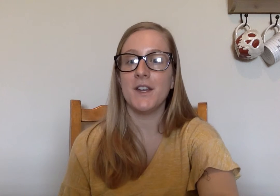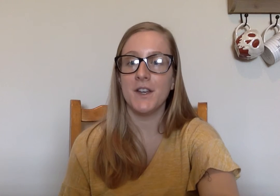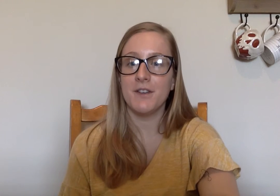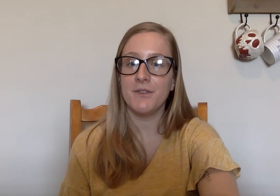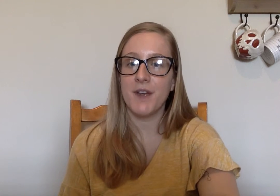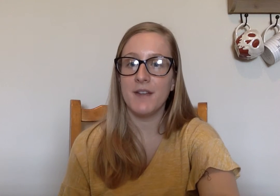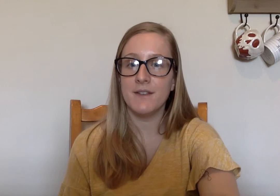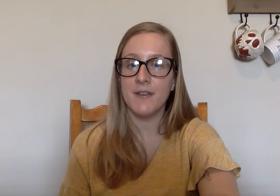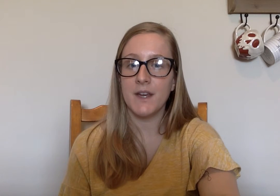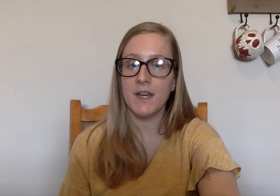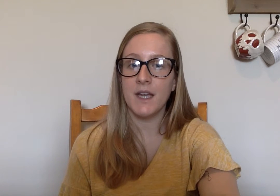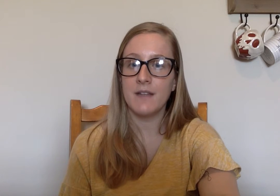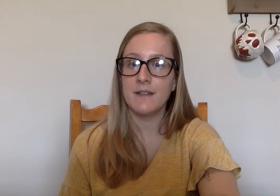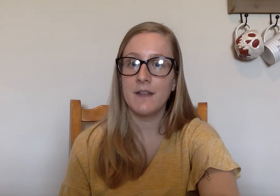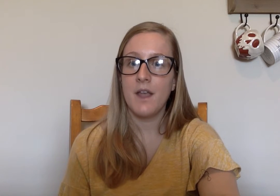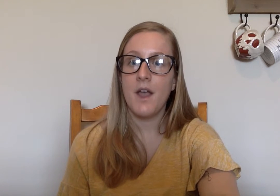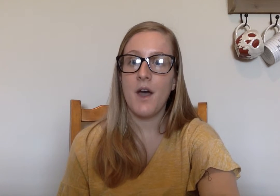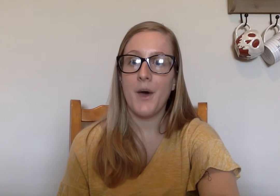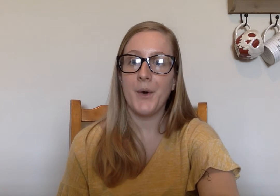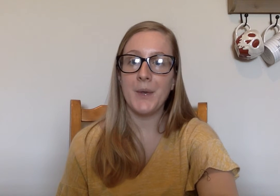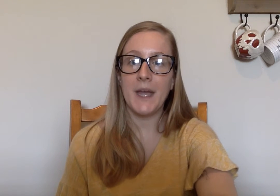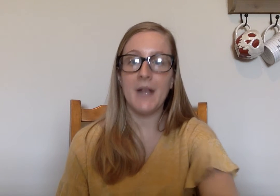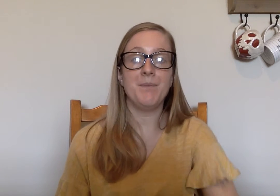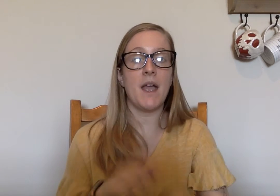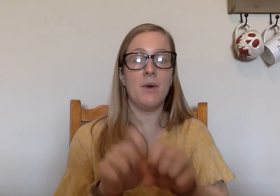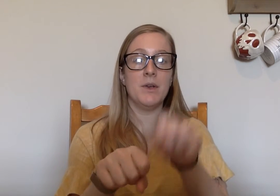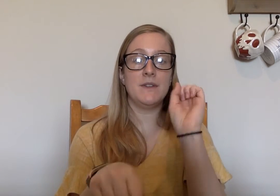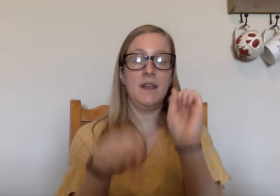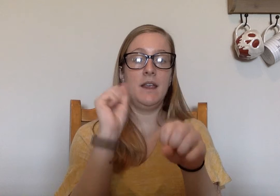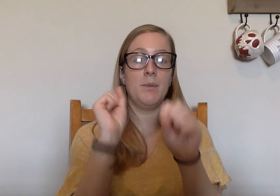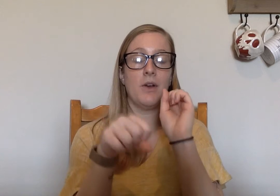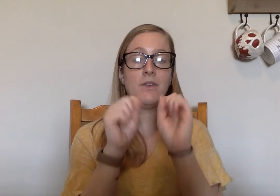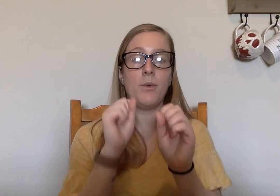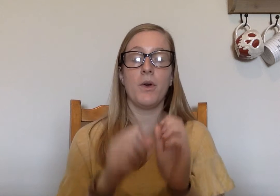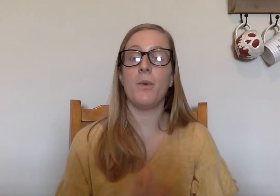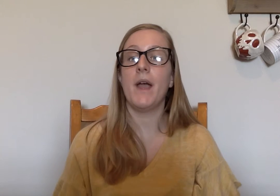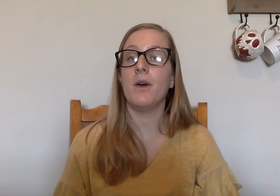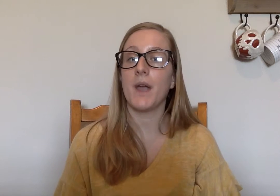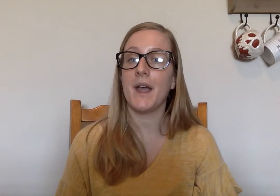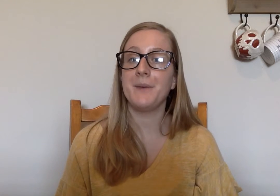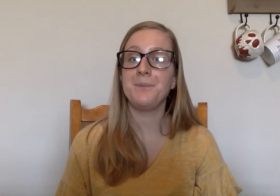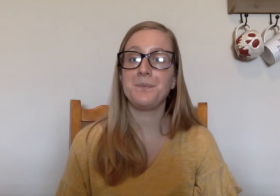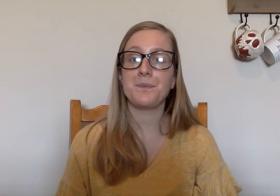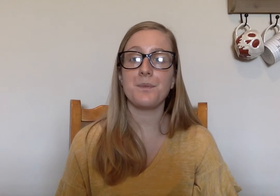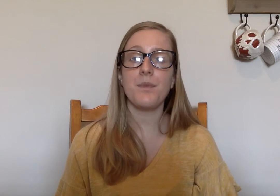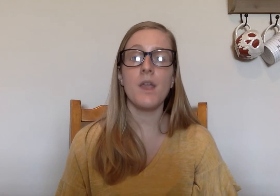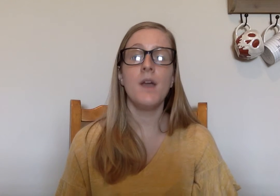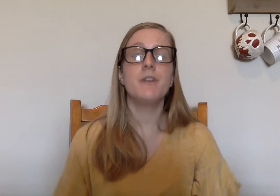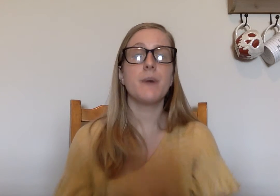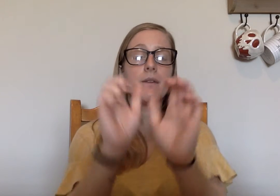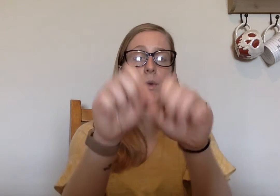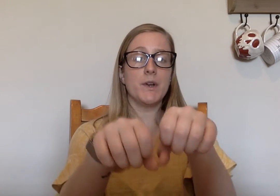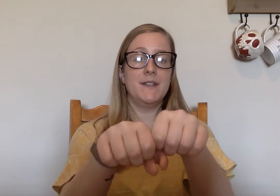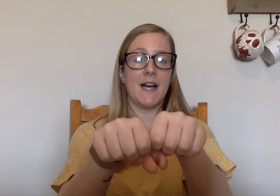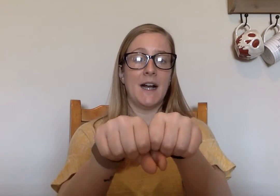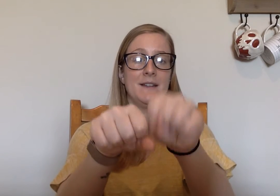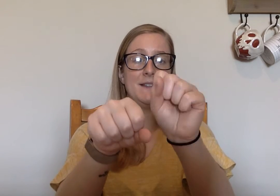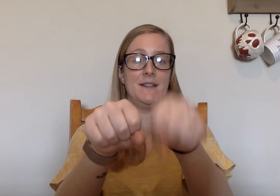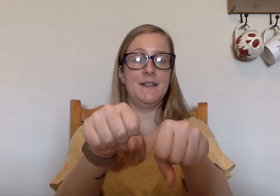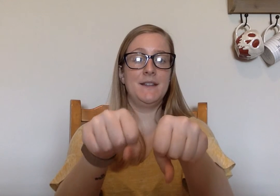good, friends. Very nice. Okay. Now we are taking parts of the word away, okay? So I have the word dot. D.